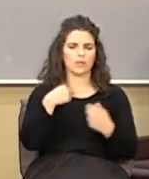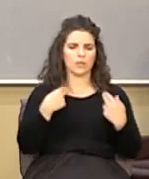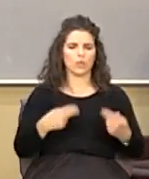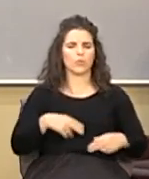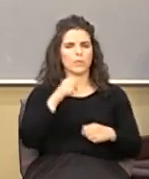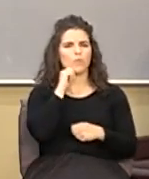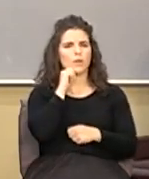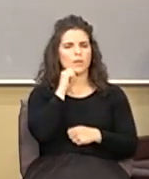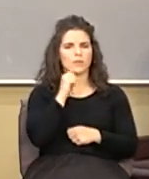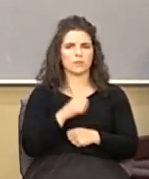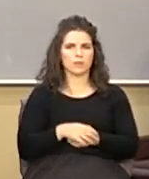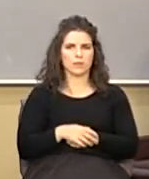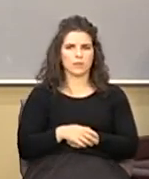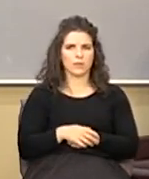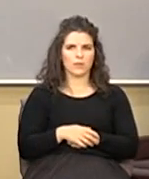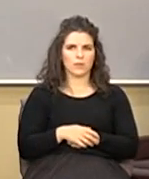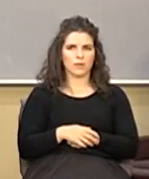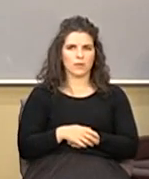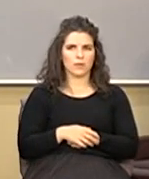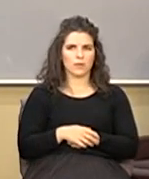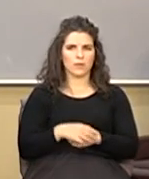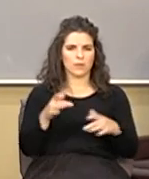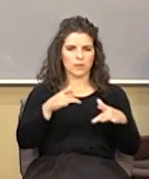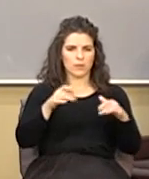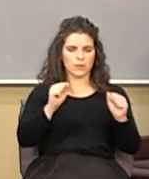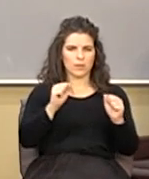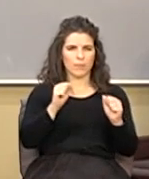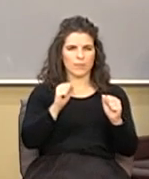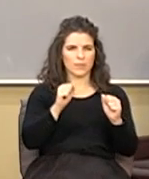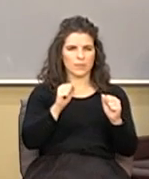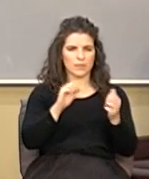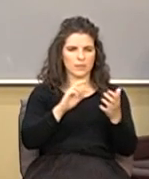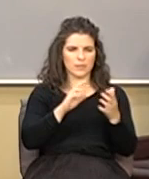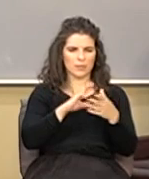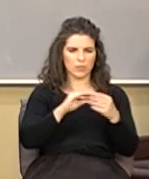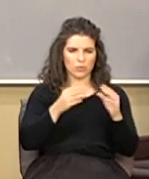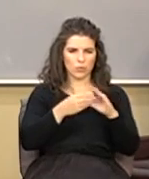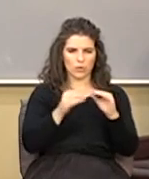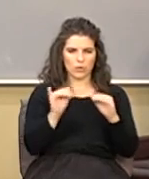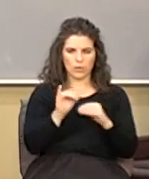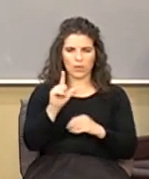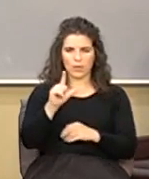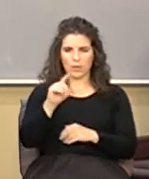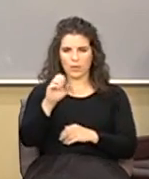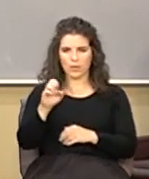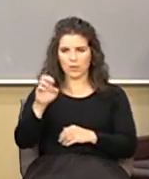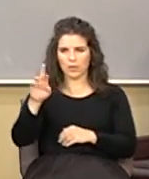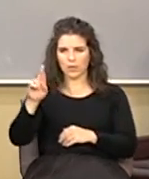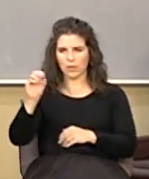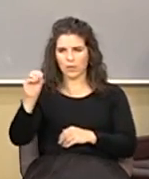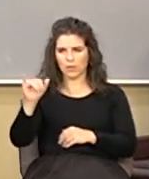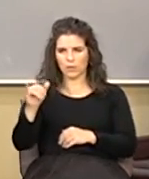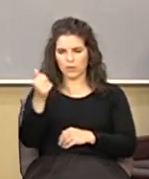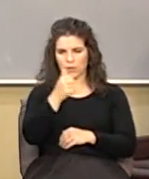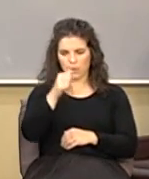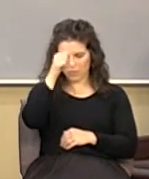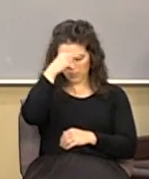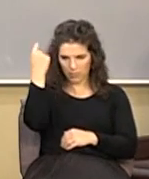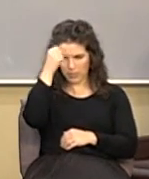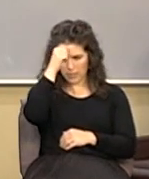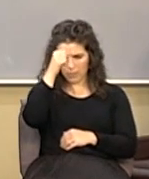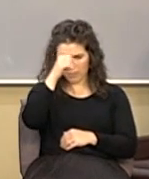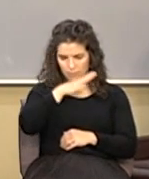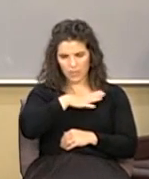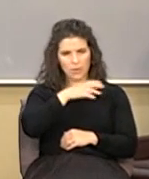that's that's empty rhetoric to a man like Leroy any black person